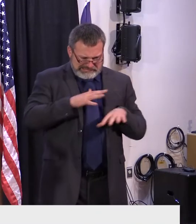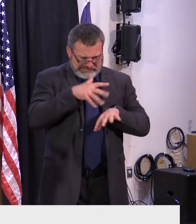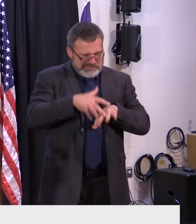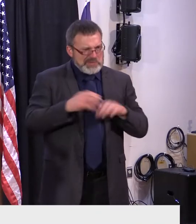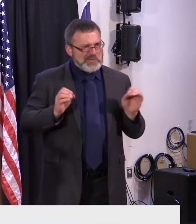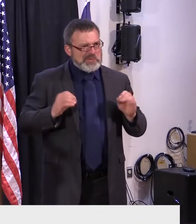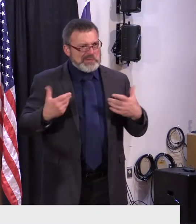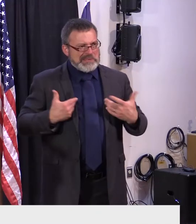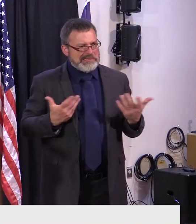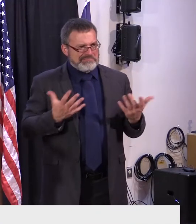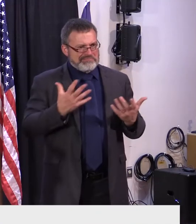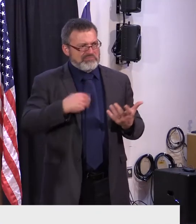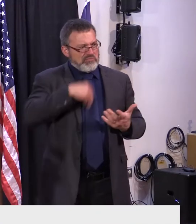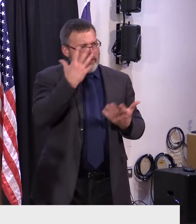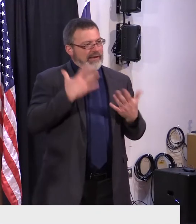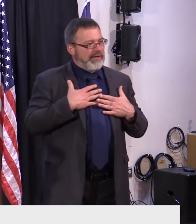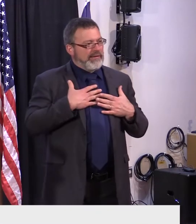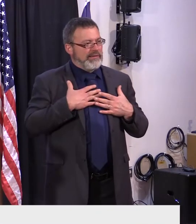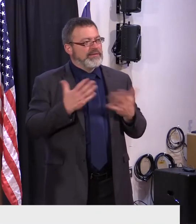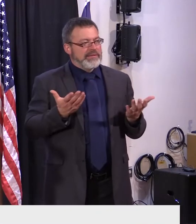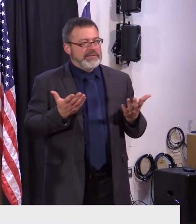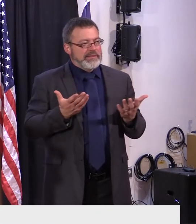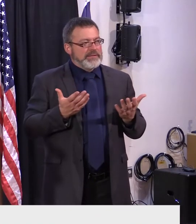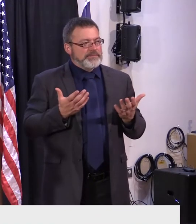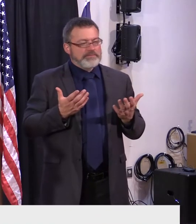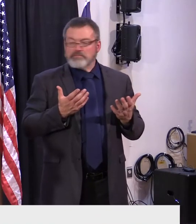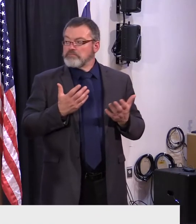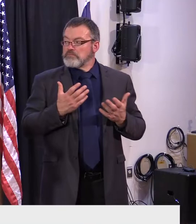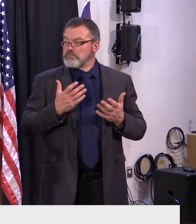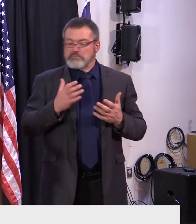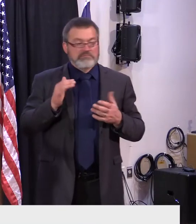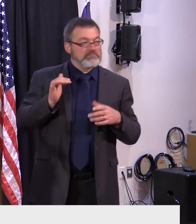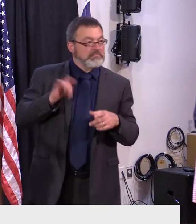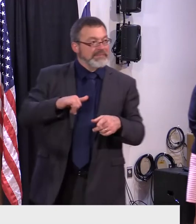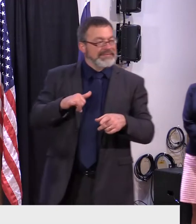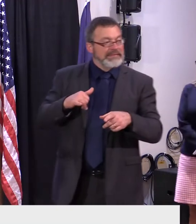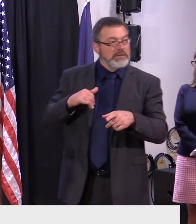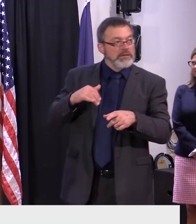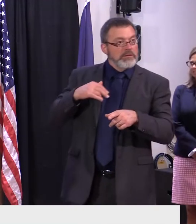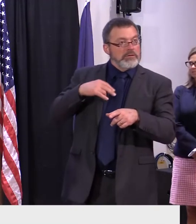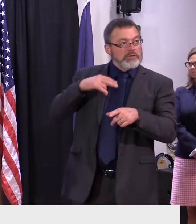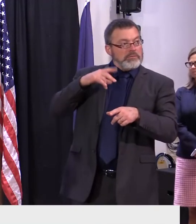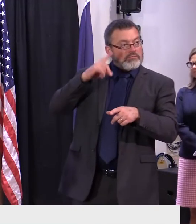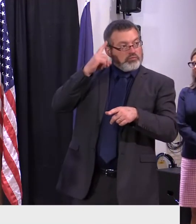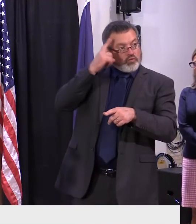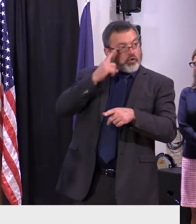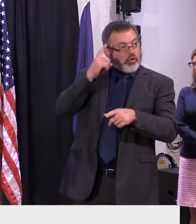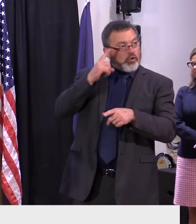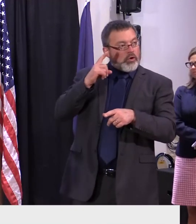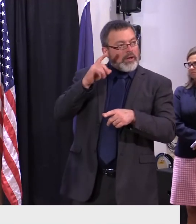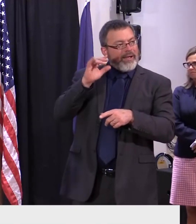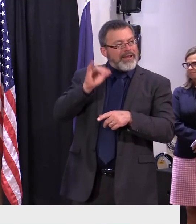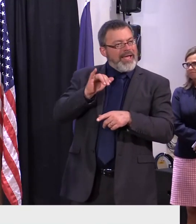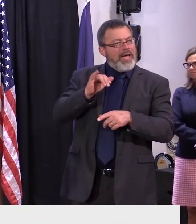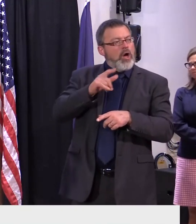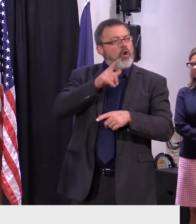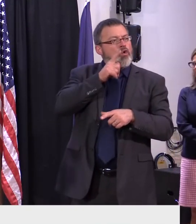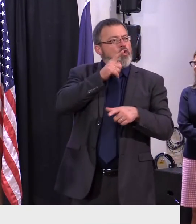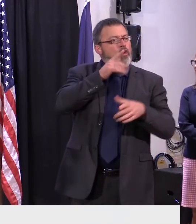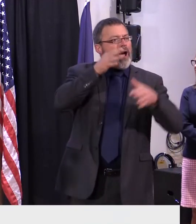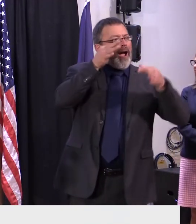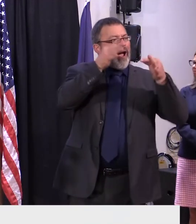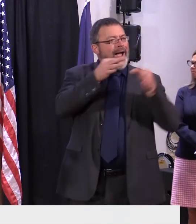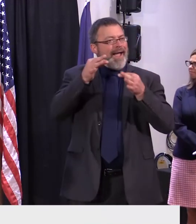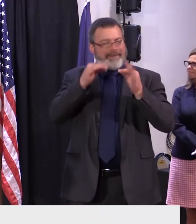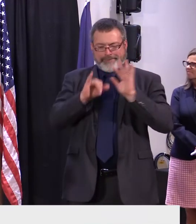if i could just ask one last thing i i guess i'm just wondering who you think should um get to decide or who to recognize um